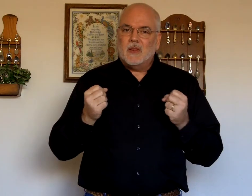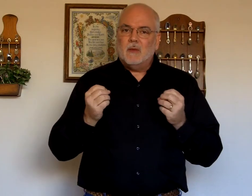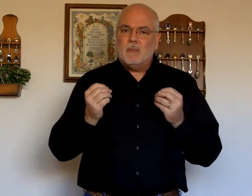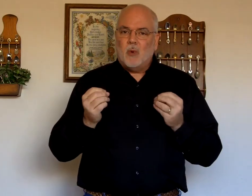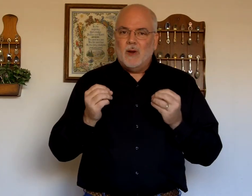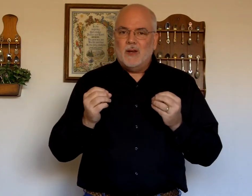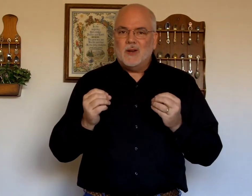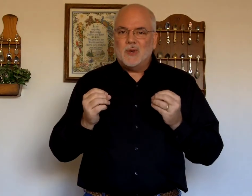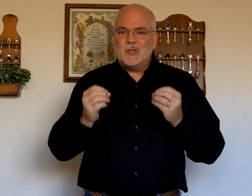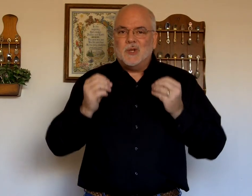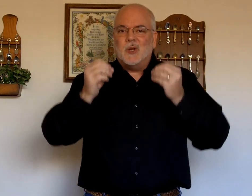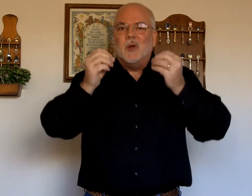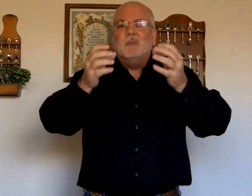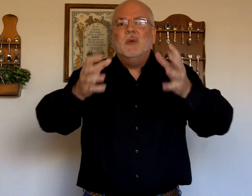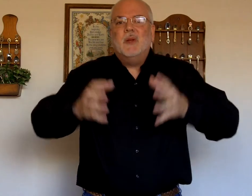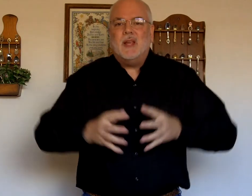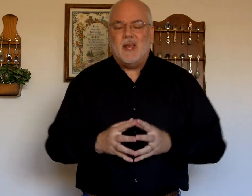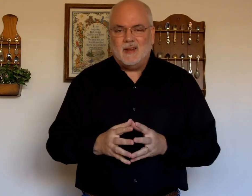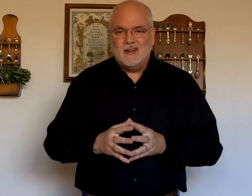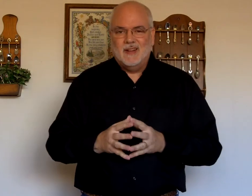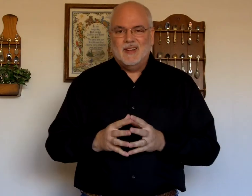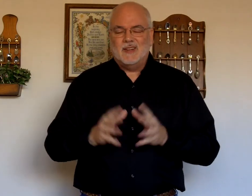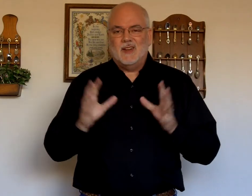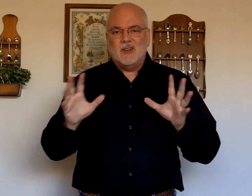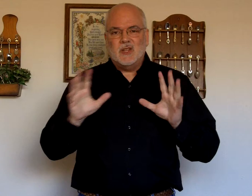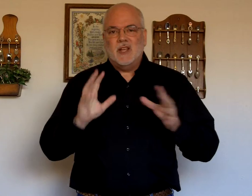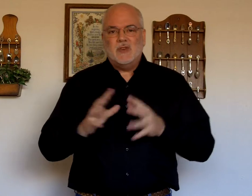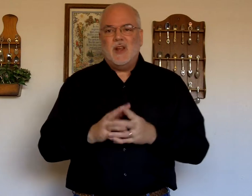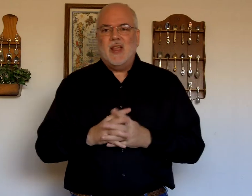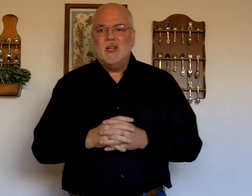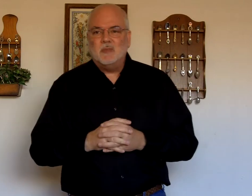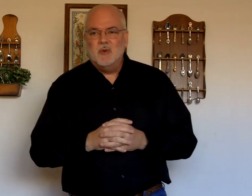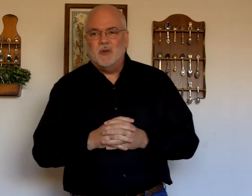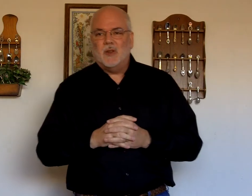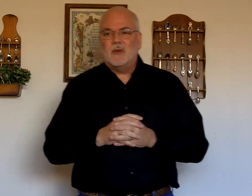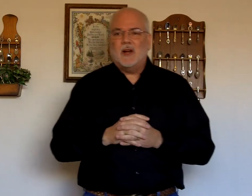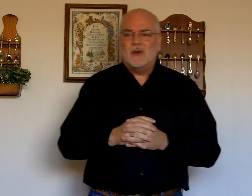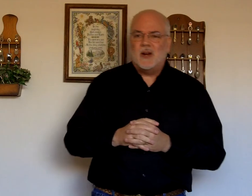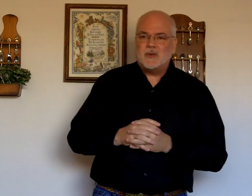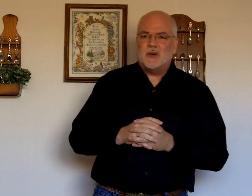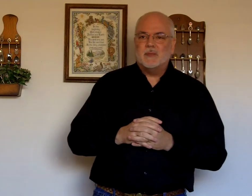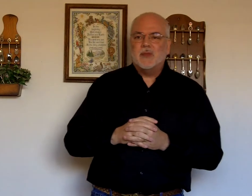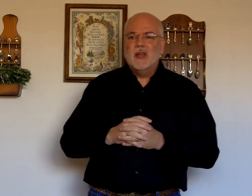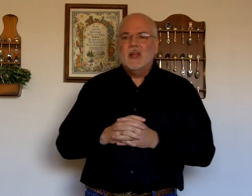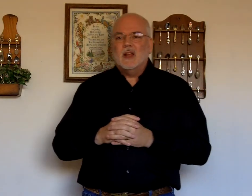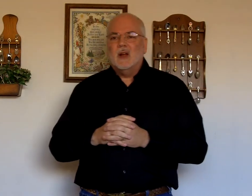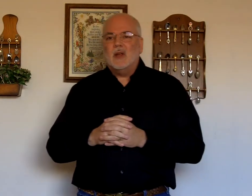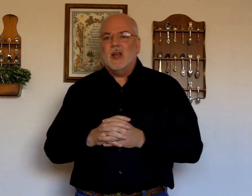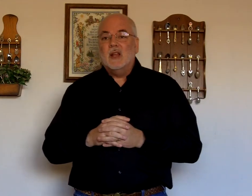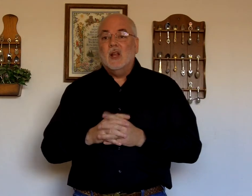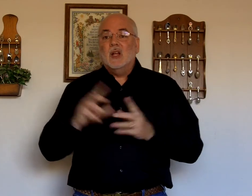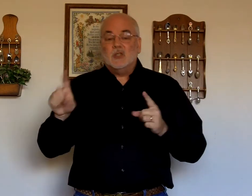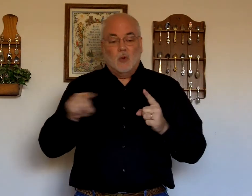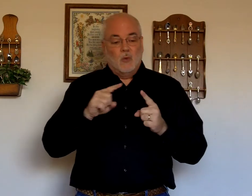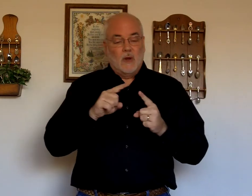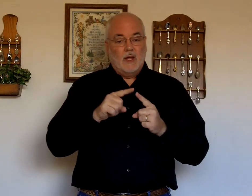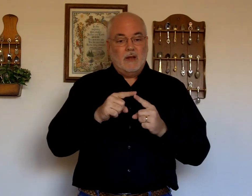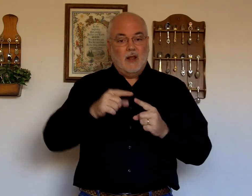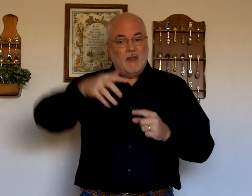The point. Here. Is. Communicate. Not. Just get your hands. Moving. In the right direction. Okay. So. When. The